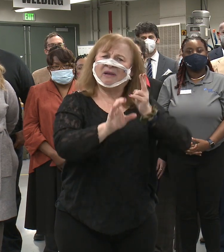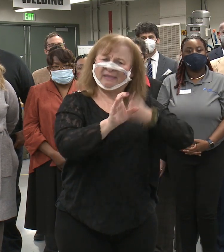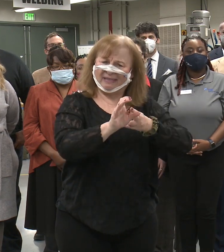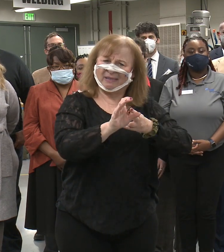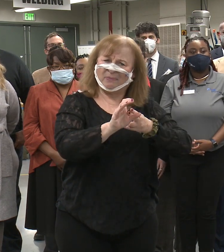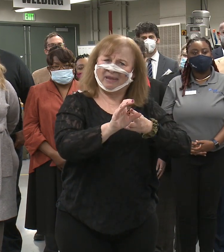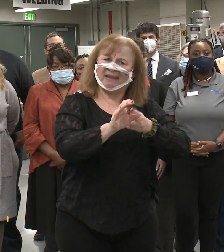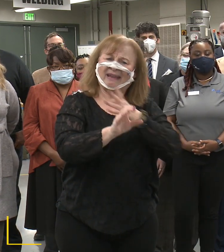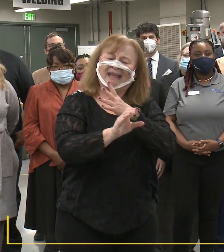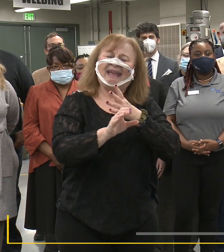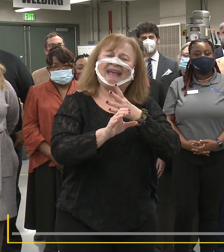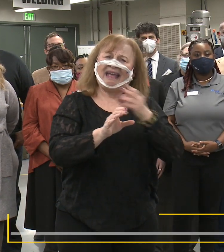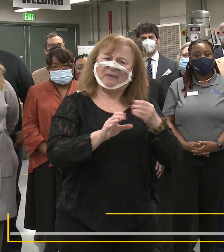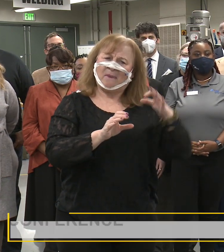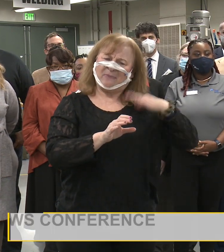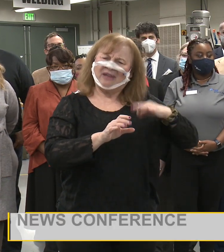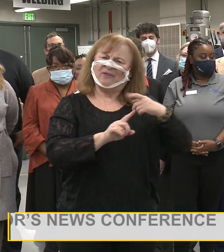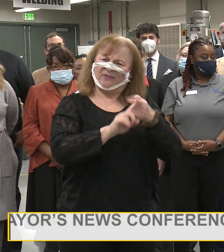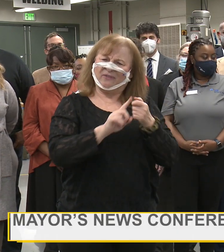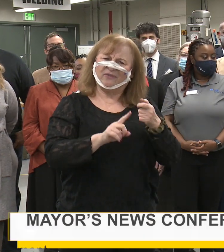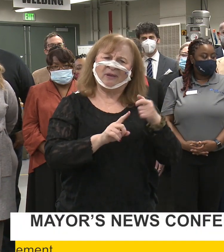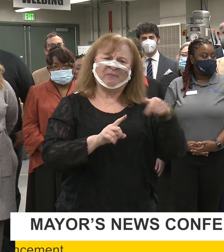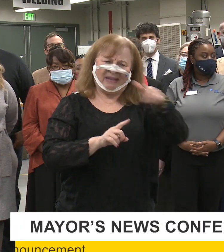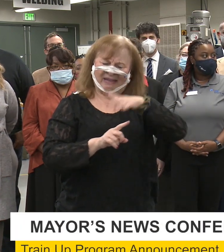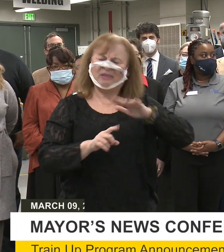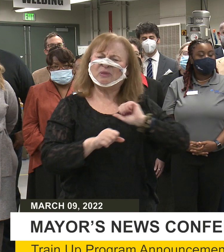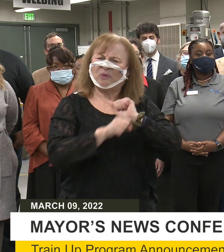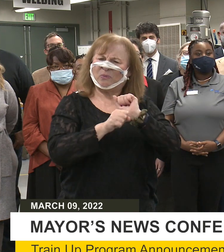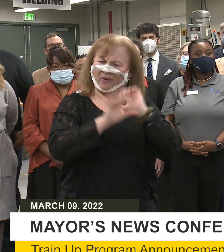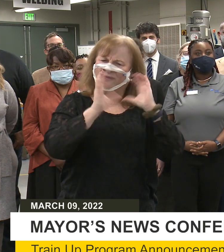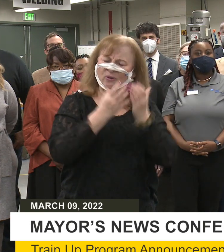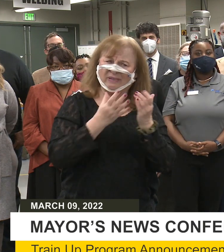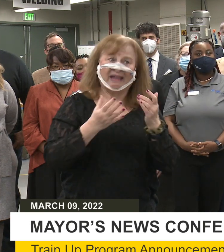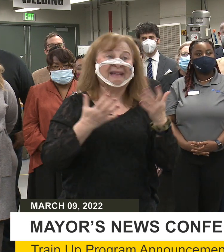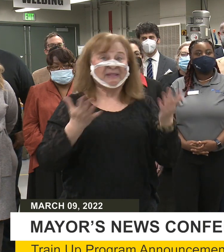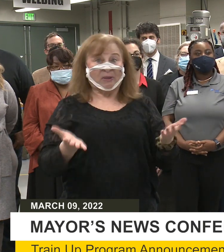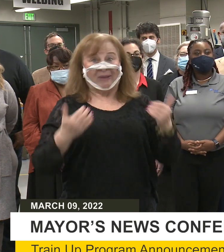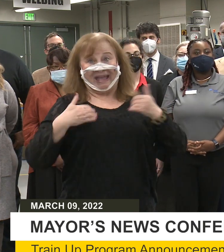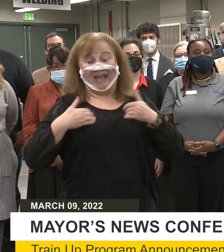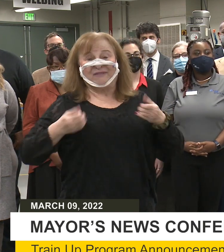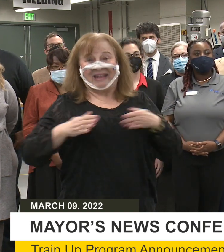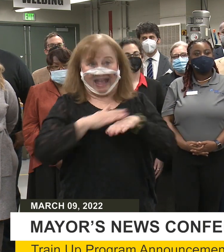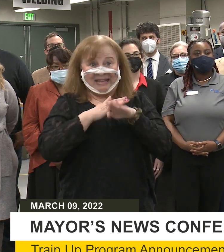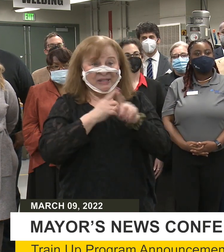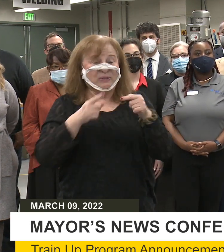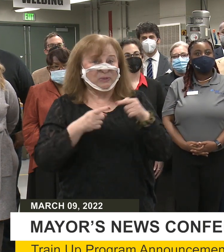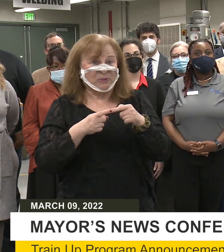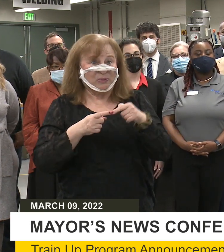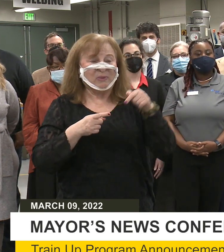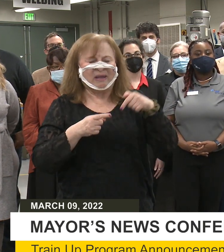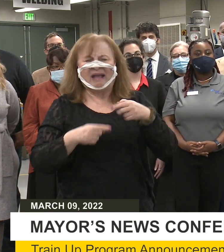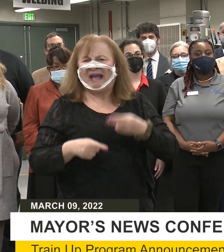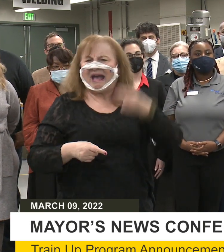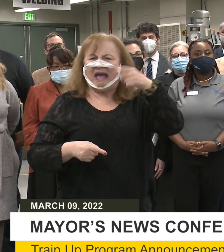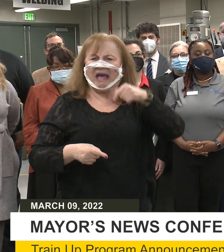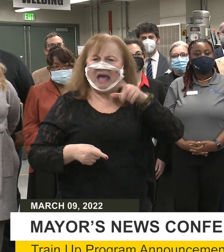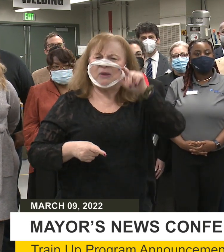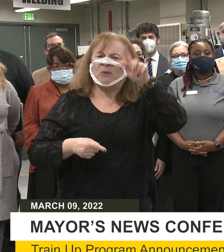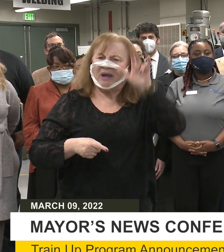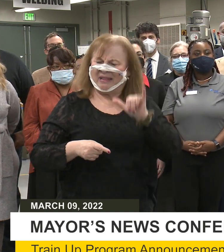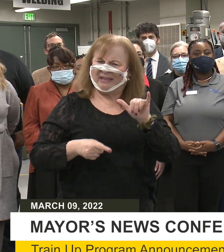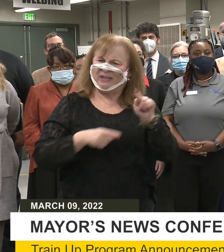in and benefit from being in our workforce. And having access to a high-quality training